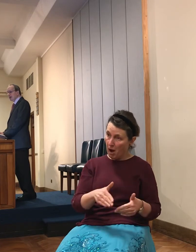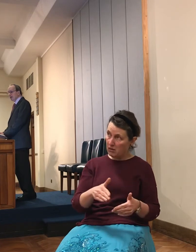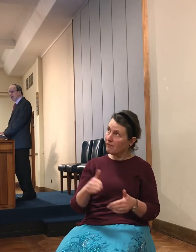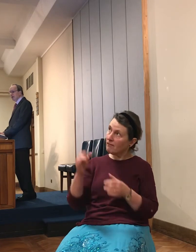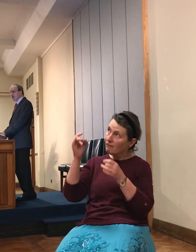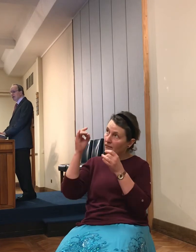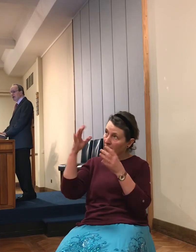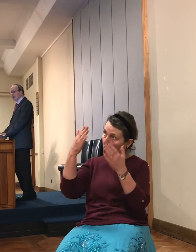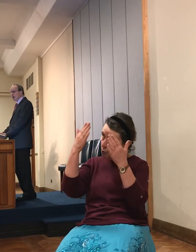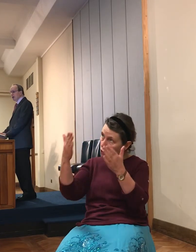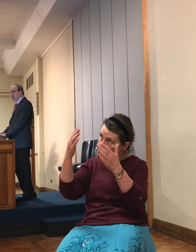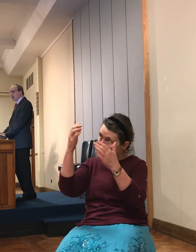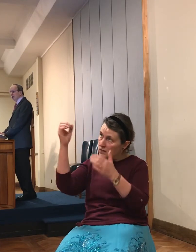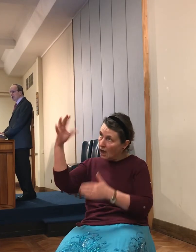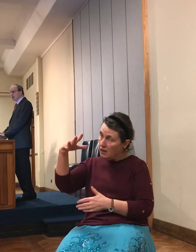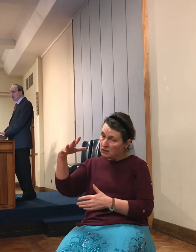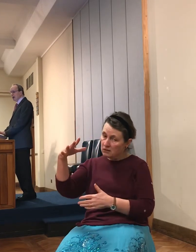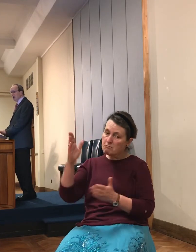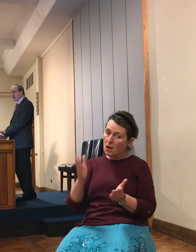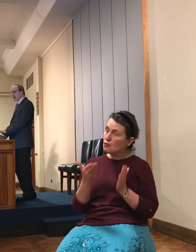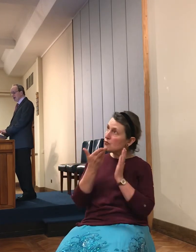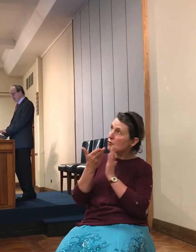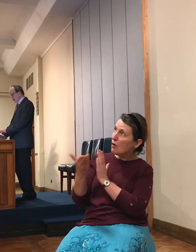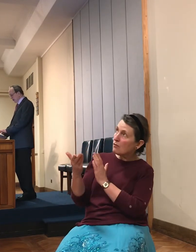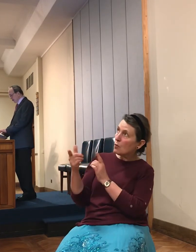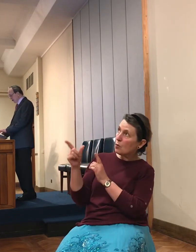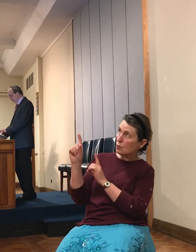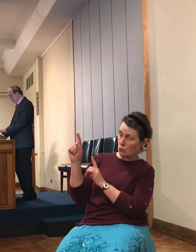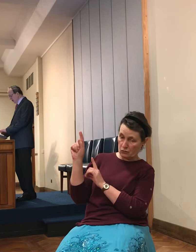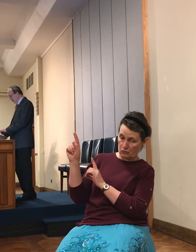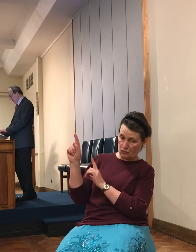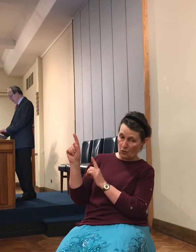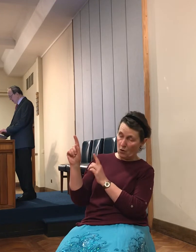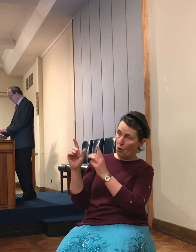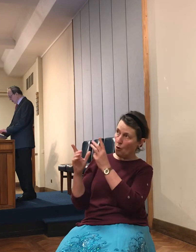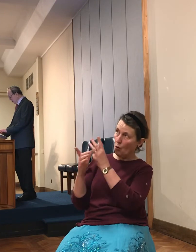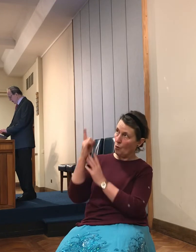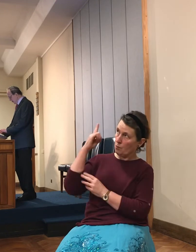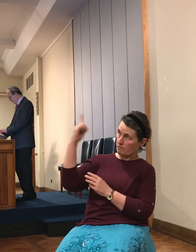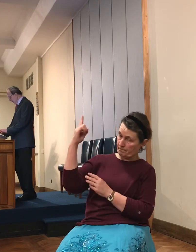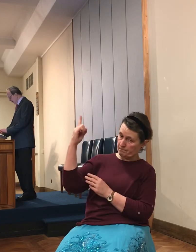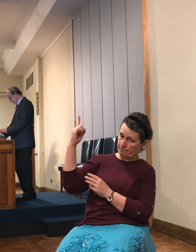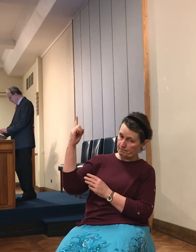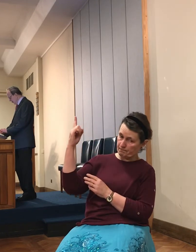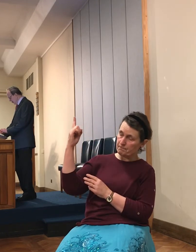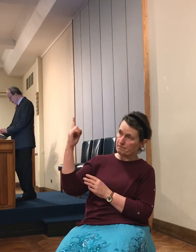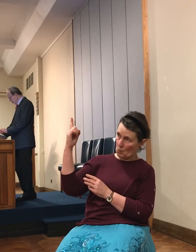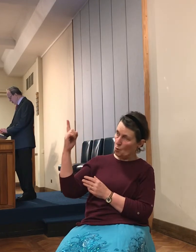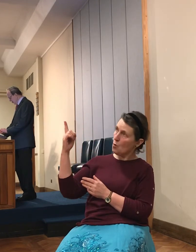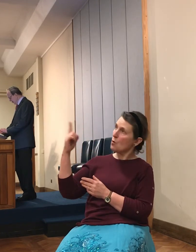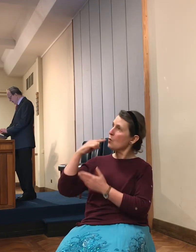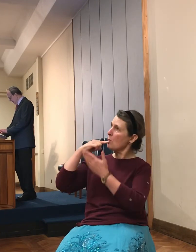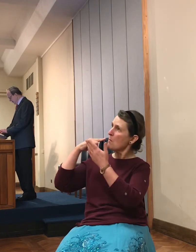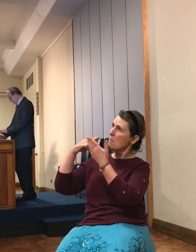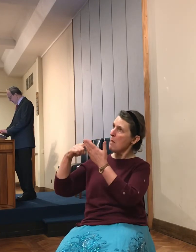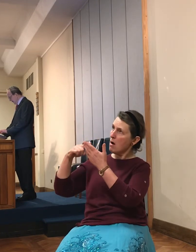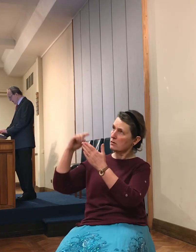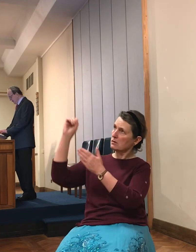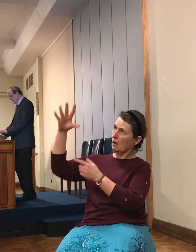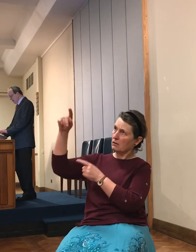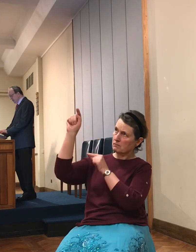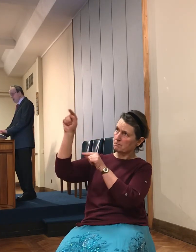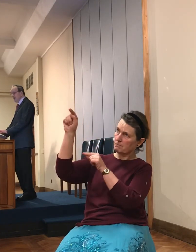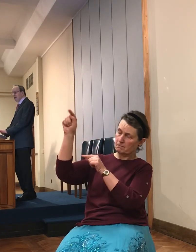were now servants or wished to be of the one true God who commanded all things.